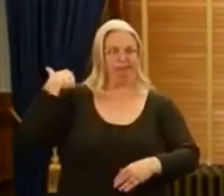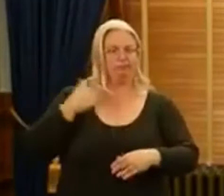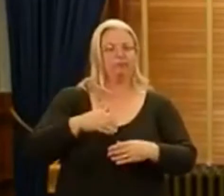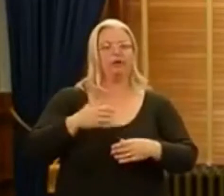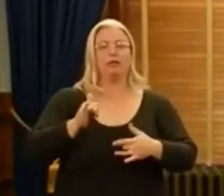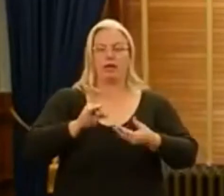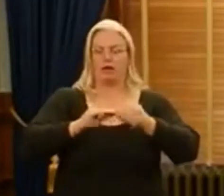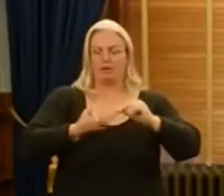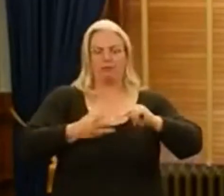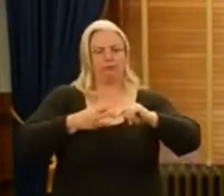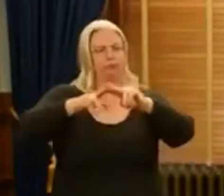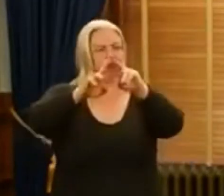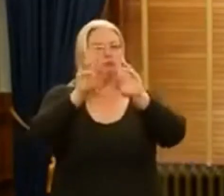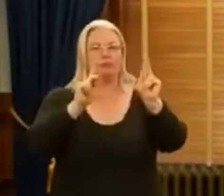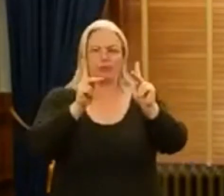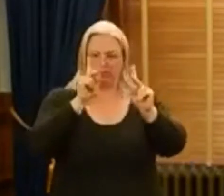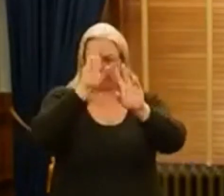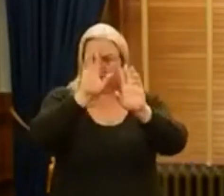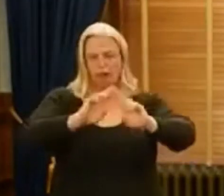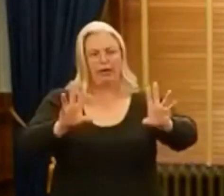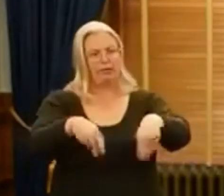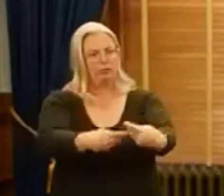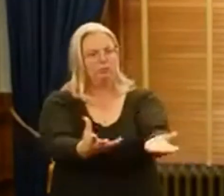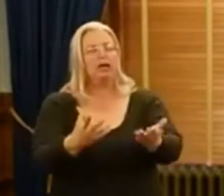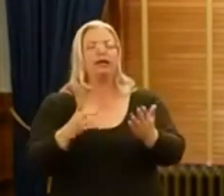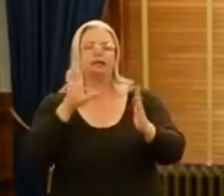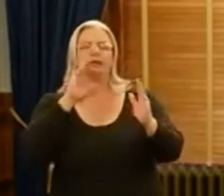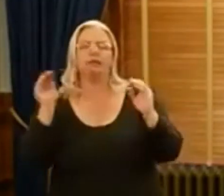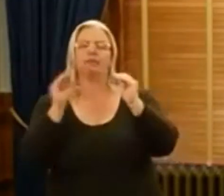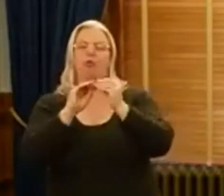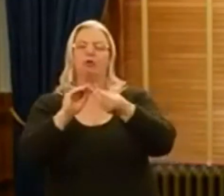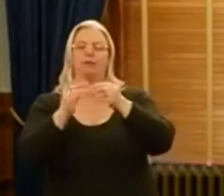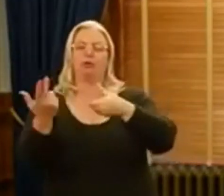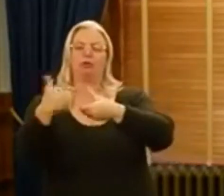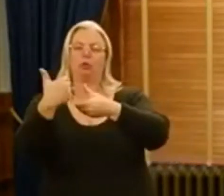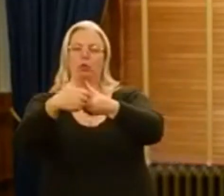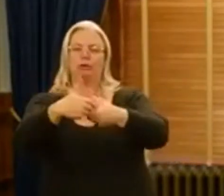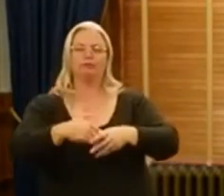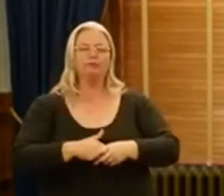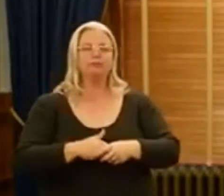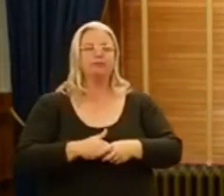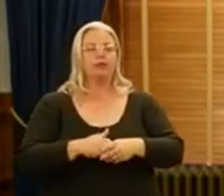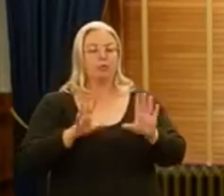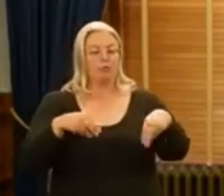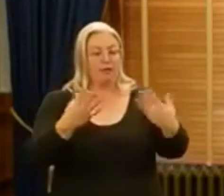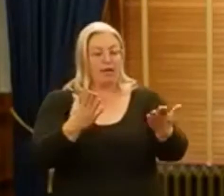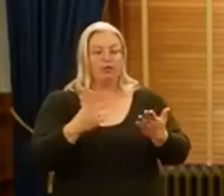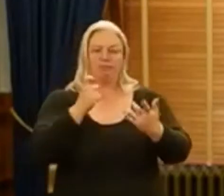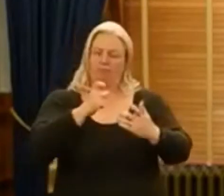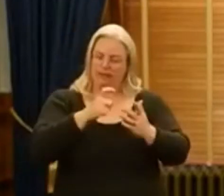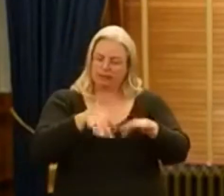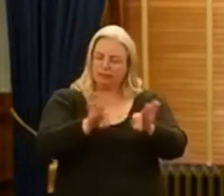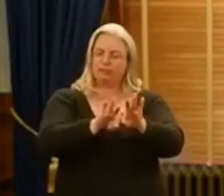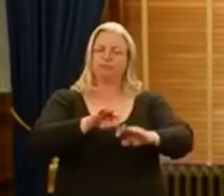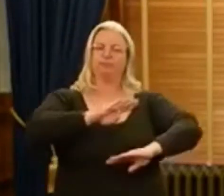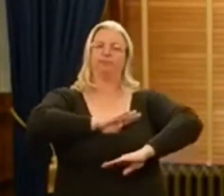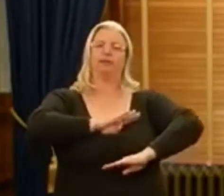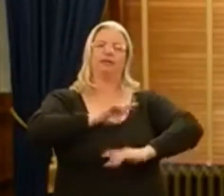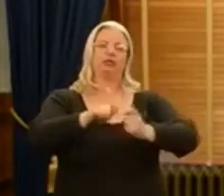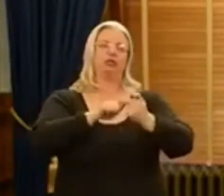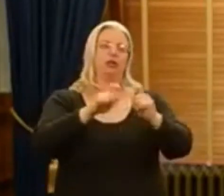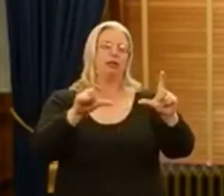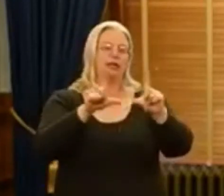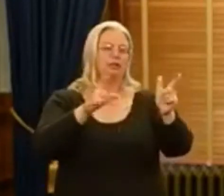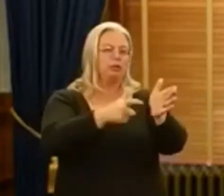number is growing quickly and we expect it to continue to do so. These providers must meet certain licensing requirements,